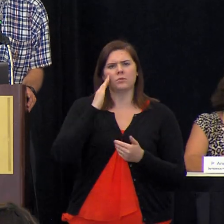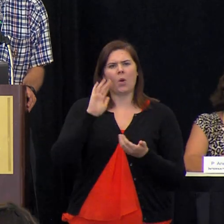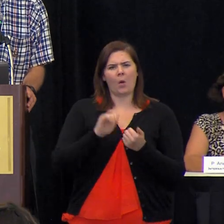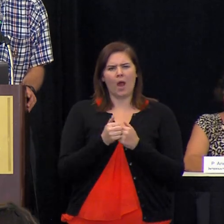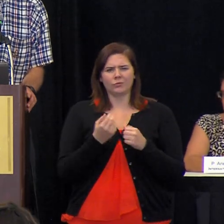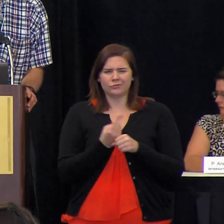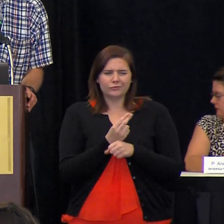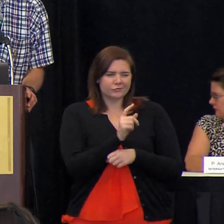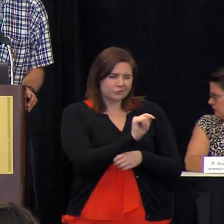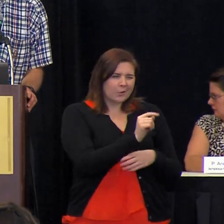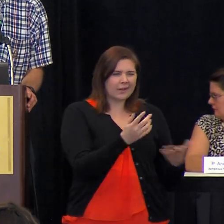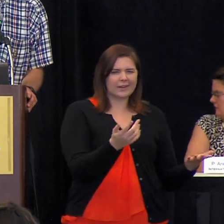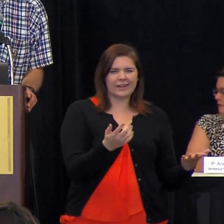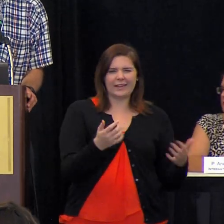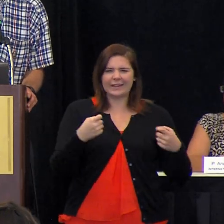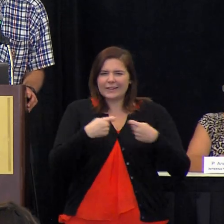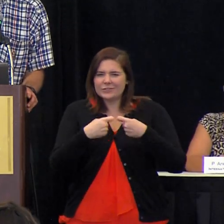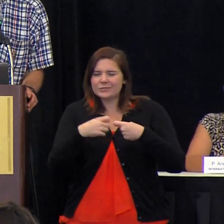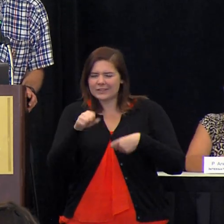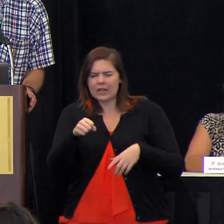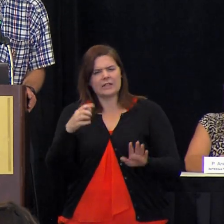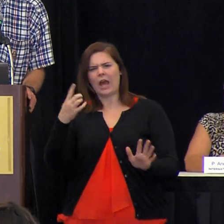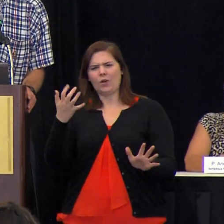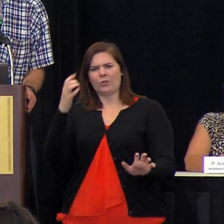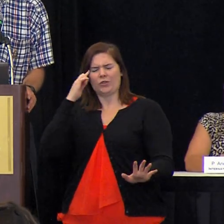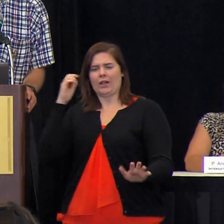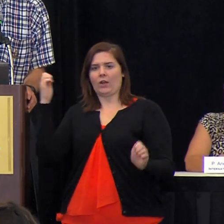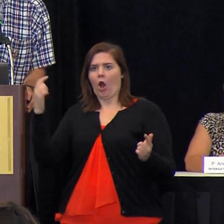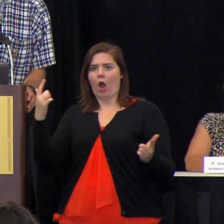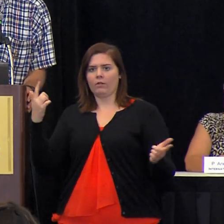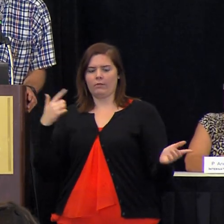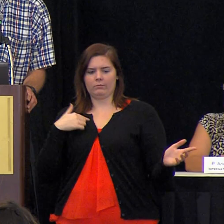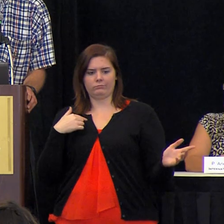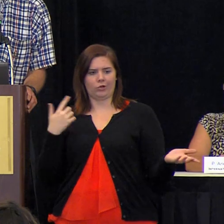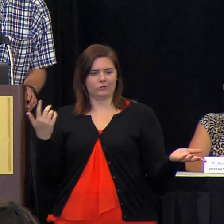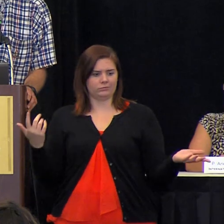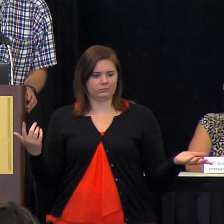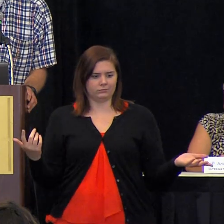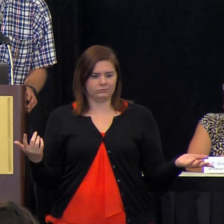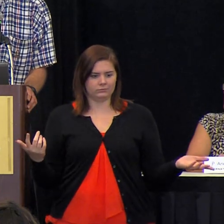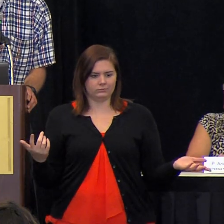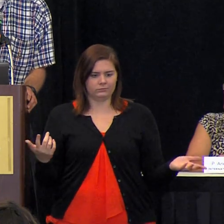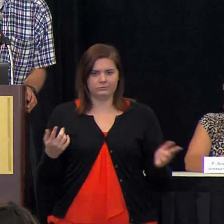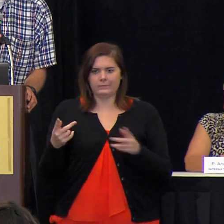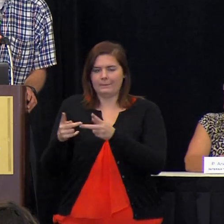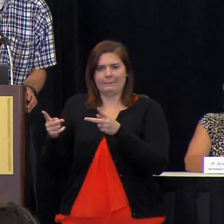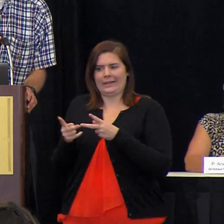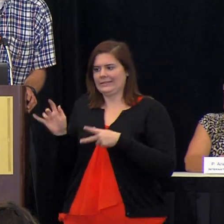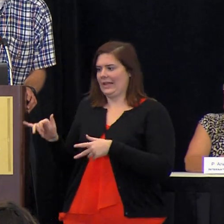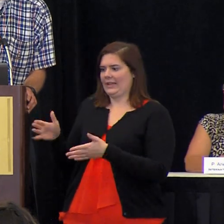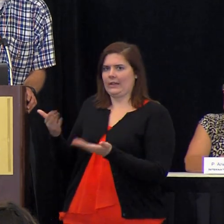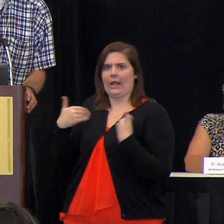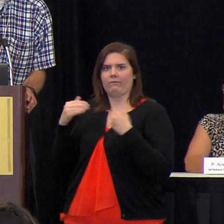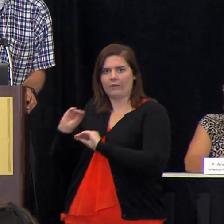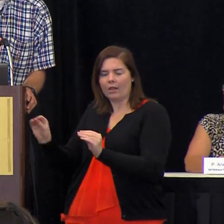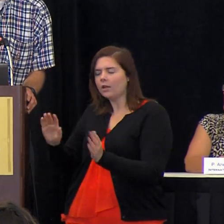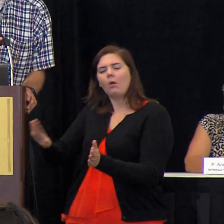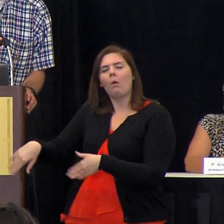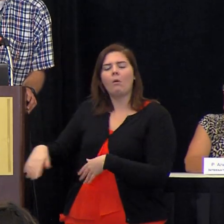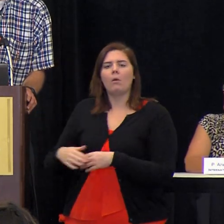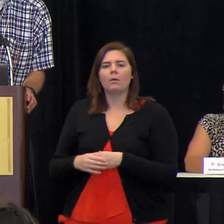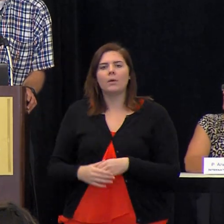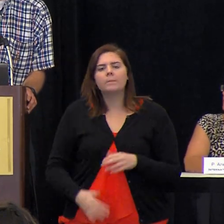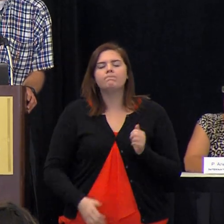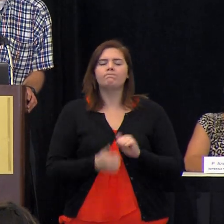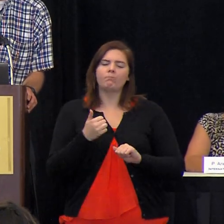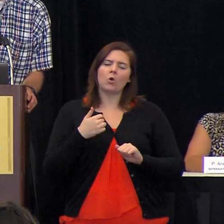to work a toilet and do know how to use electricity i don't want you to think that they're all coming from um places like that but but the fact is